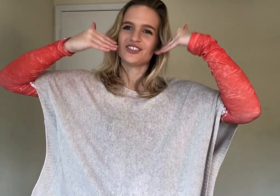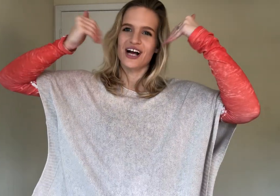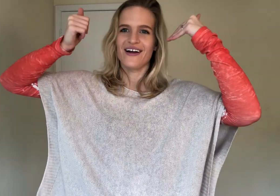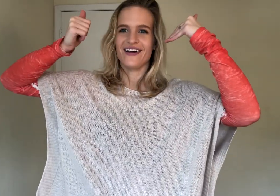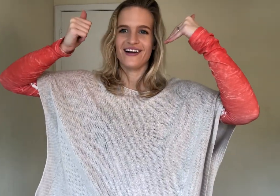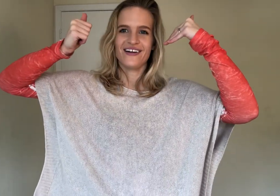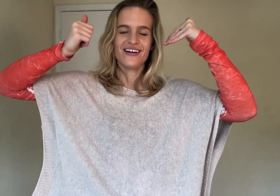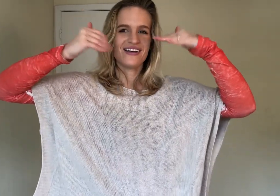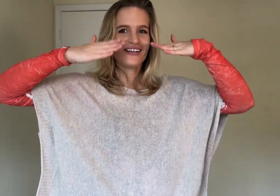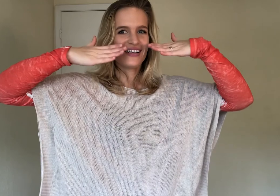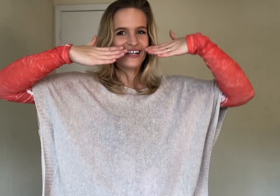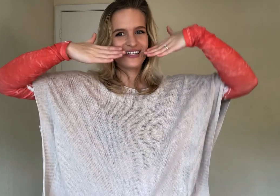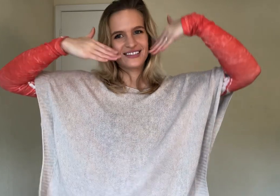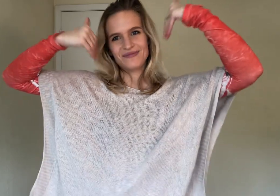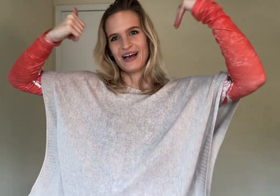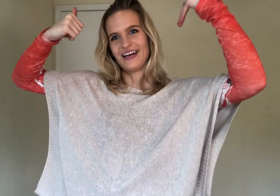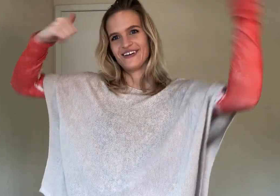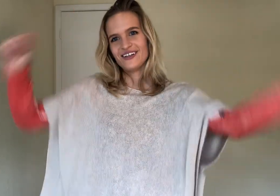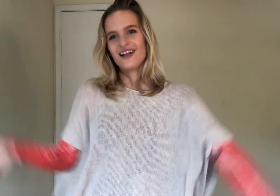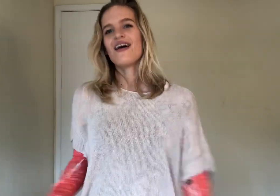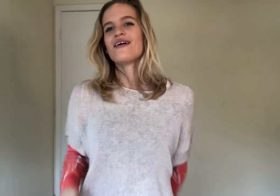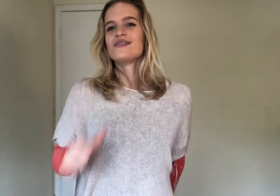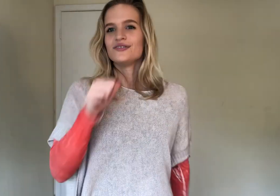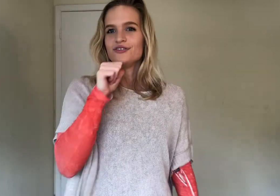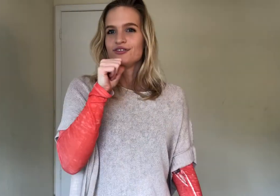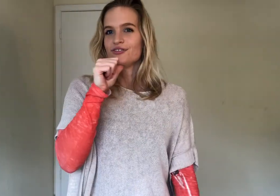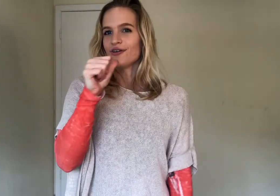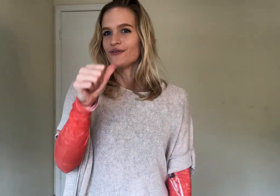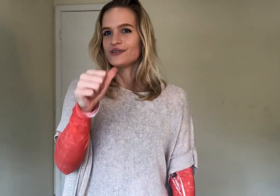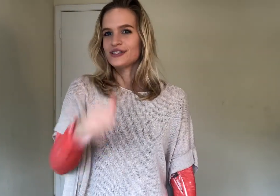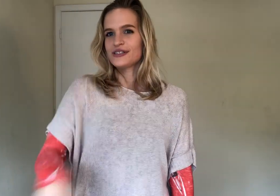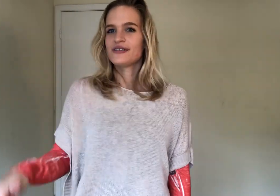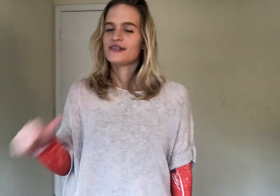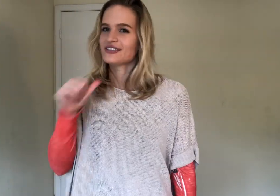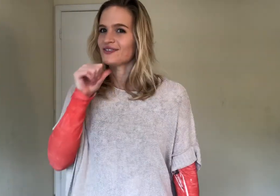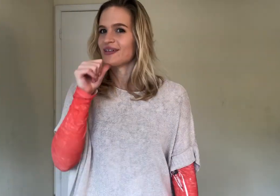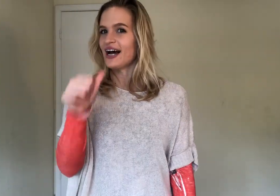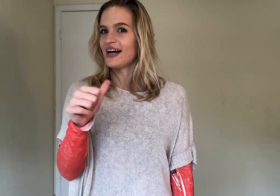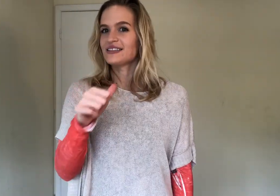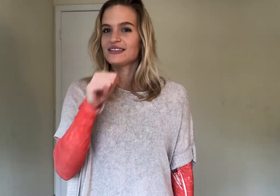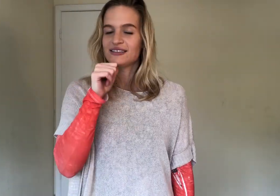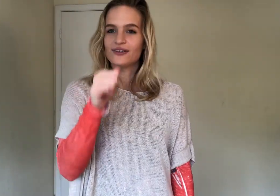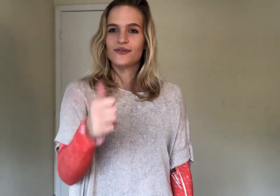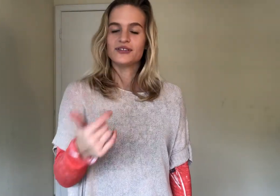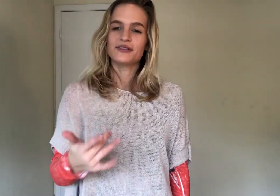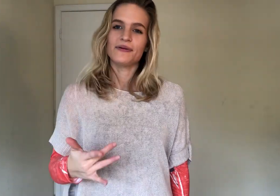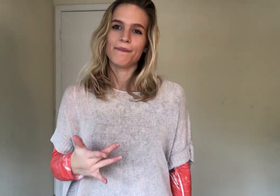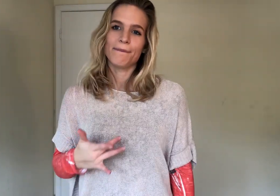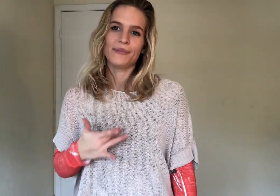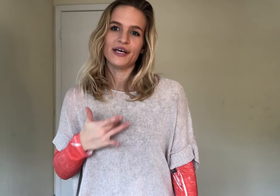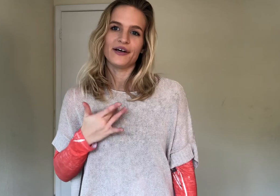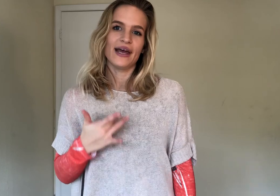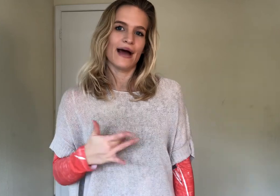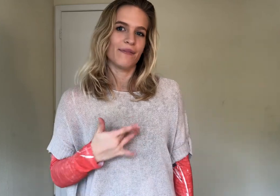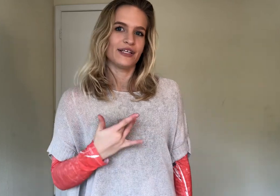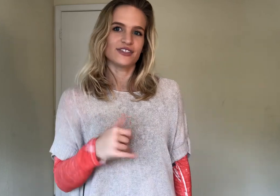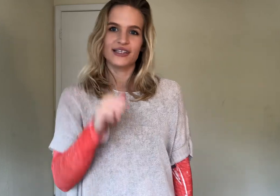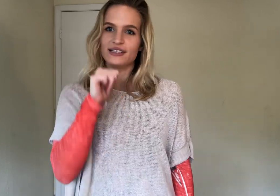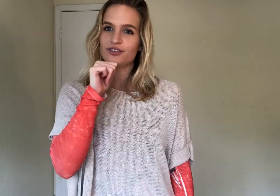draw it on. A smile. Don't. So not. Don't. Be unhappy. I did.